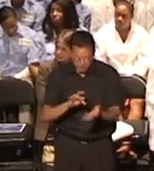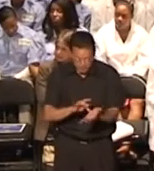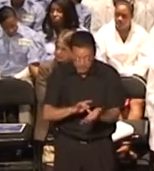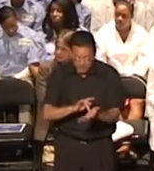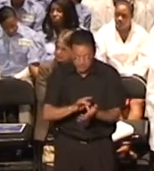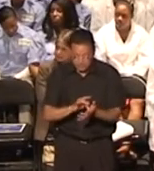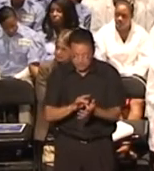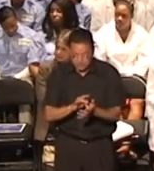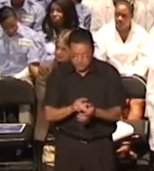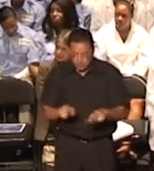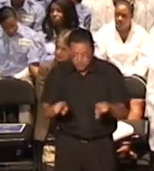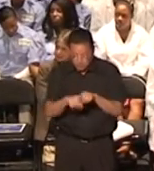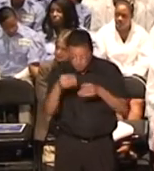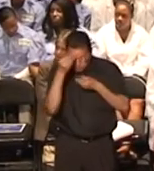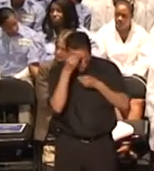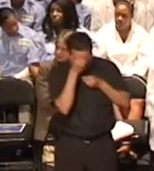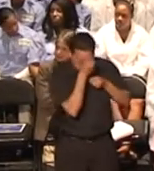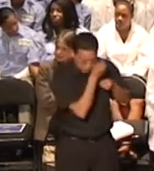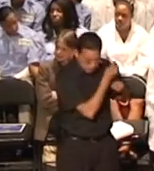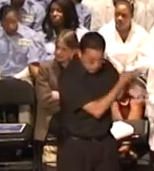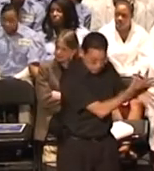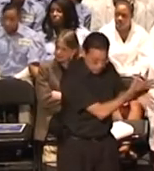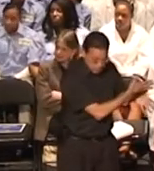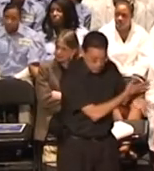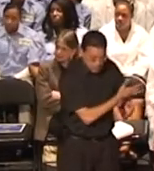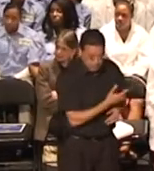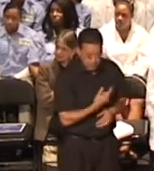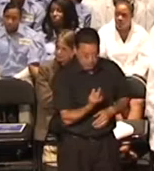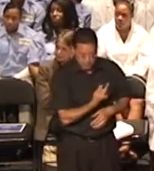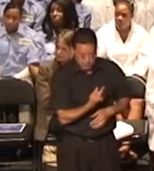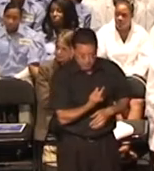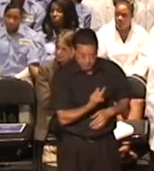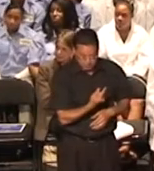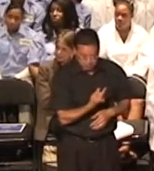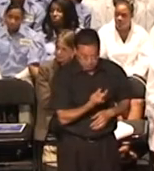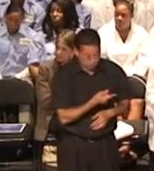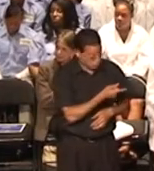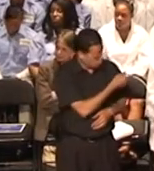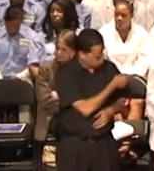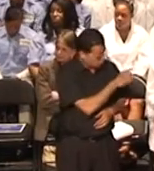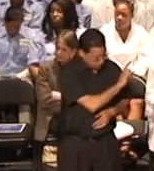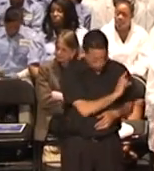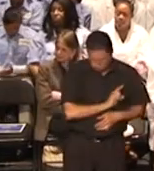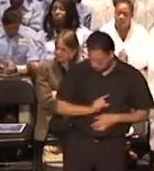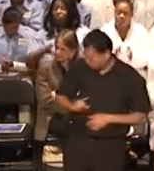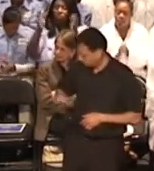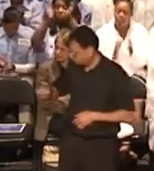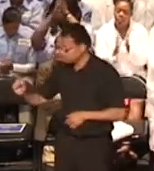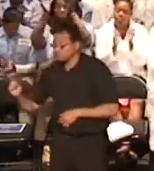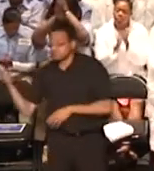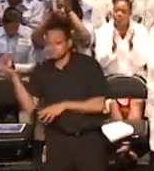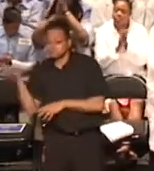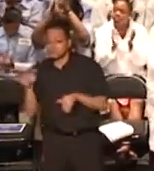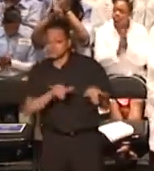and the message is someday you can be given this address too thank you very much